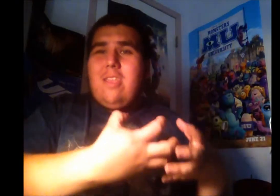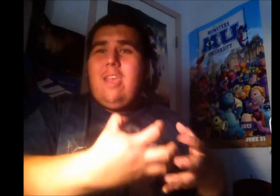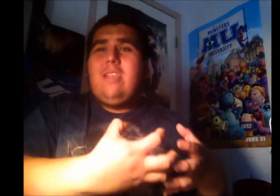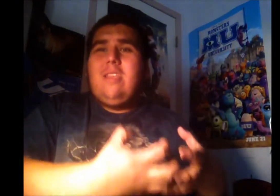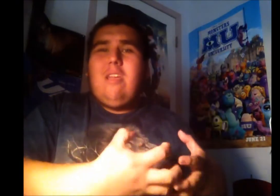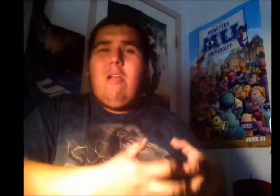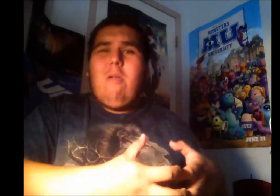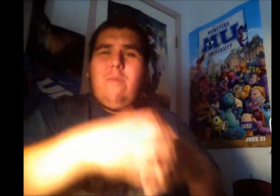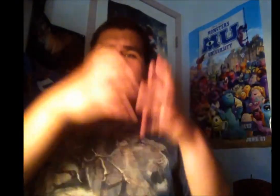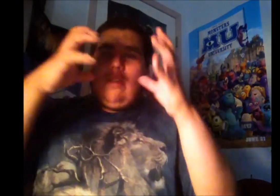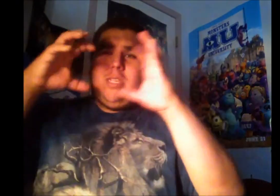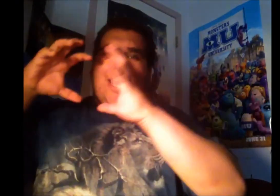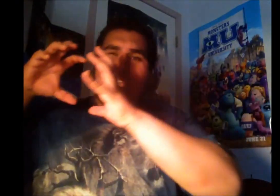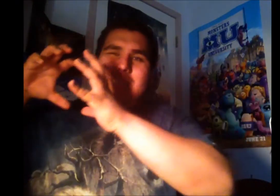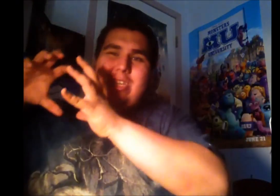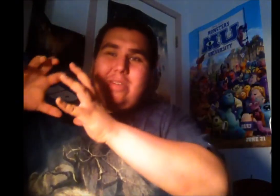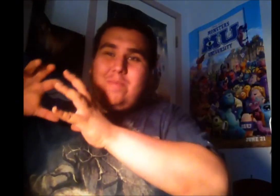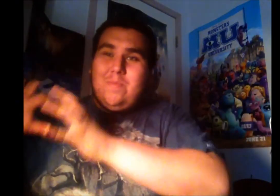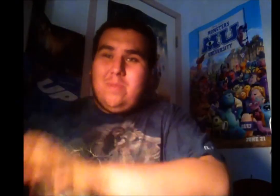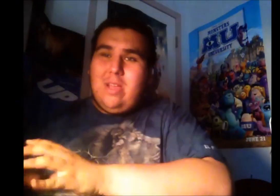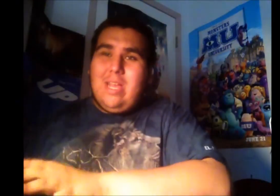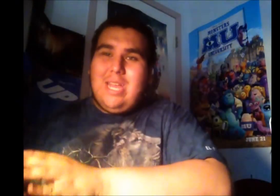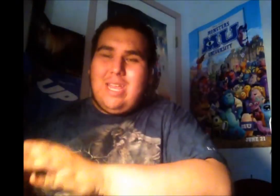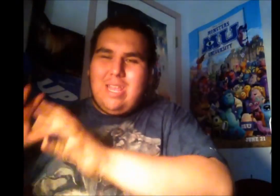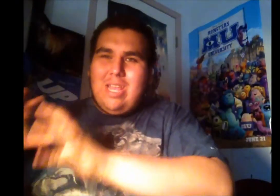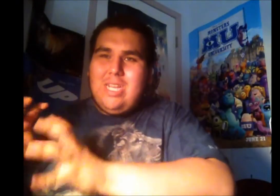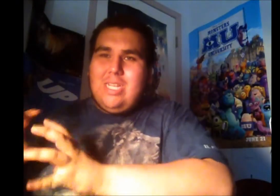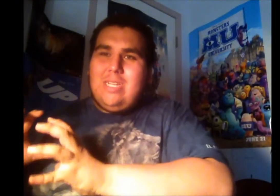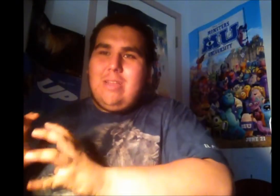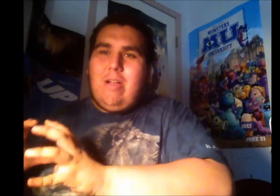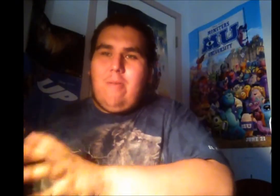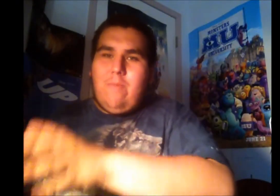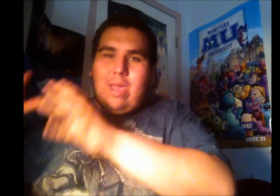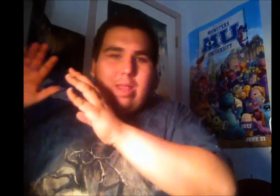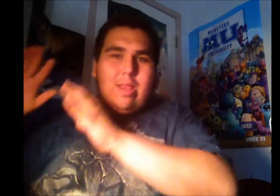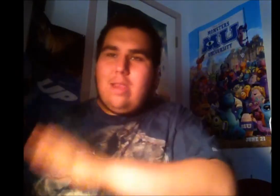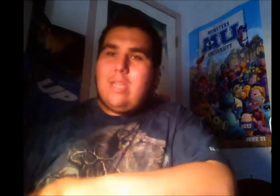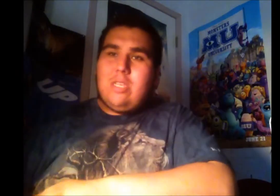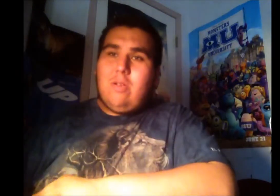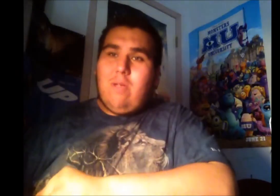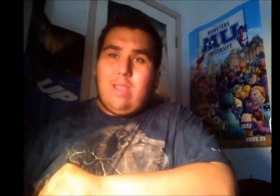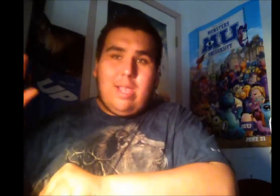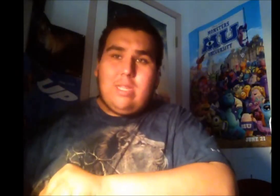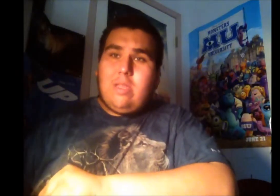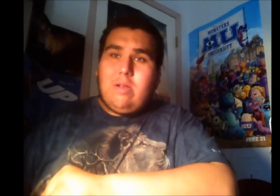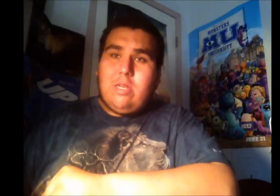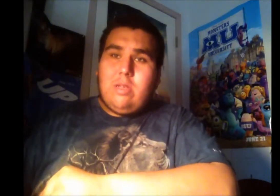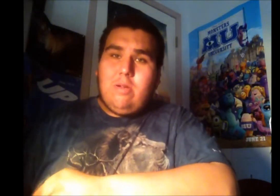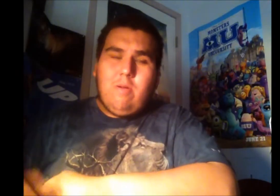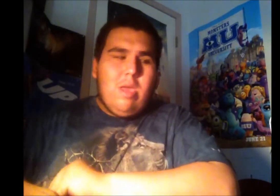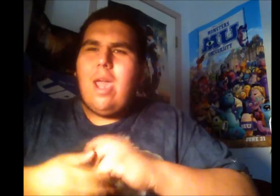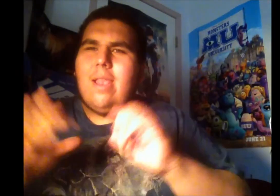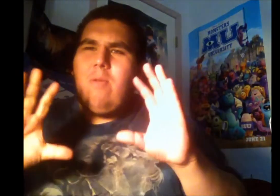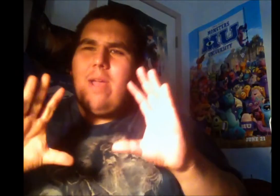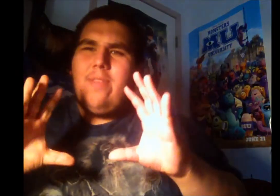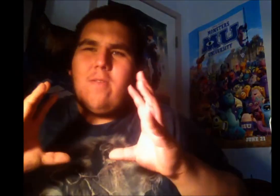things in there, but it also has some, oh man, not so great things in there, too. And then we have the